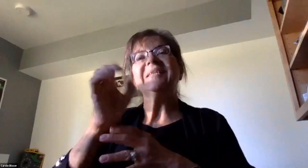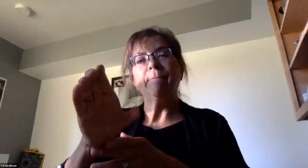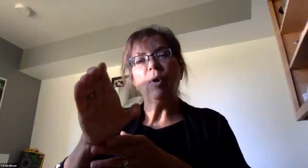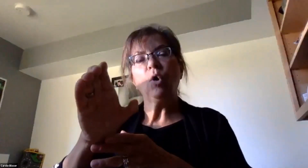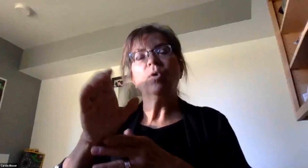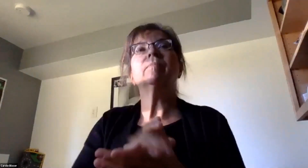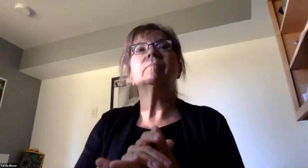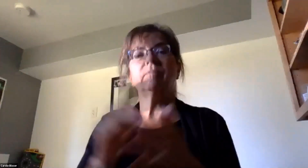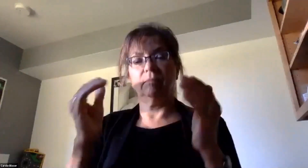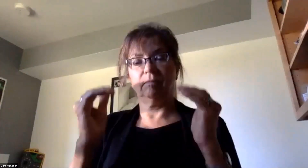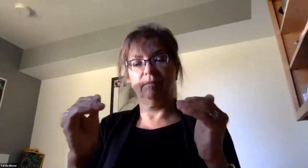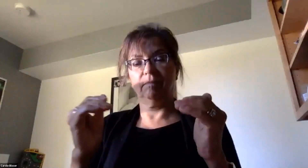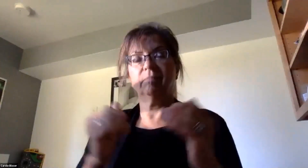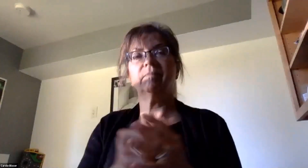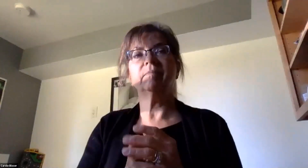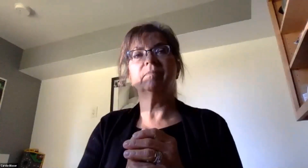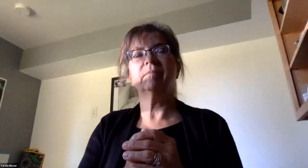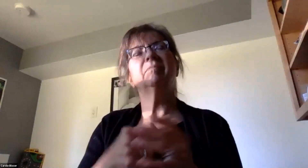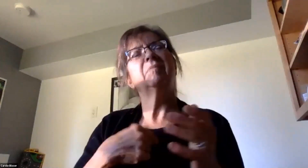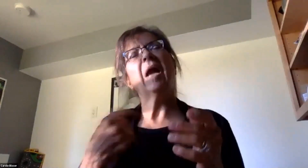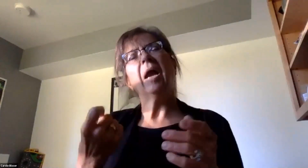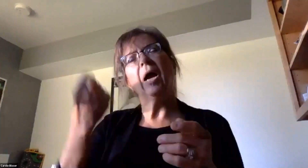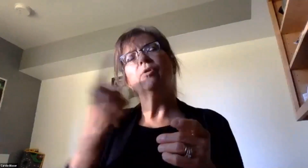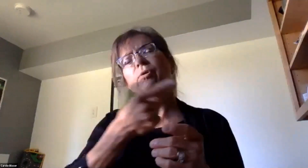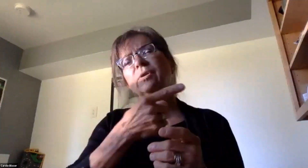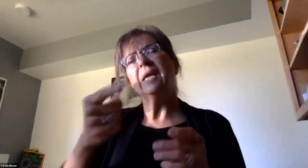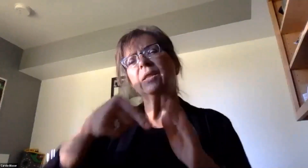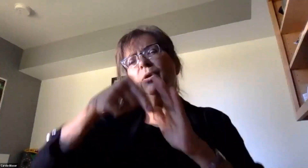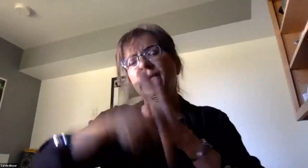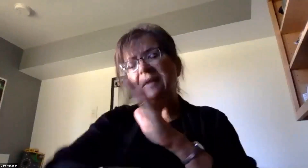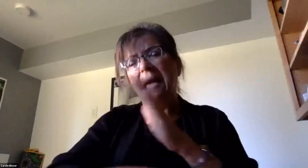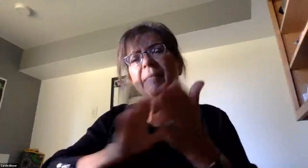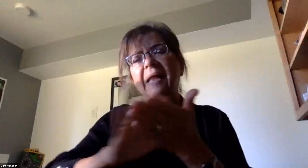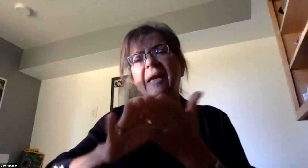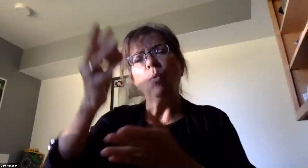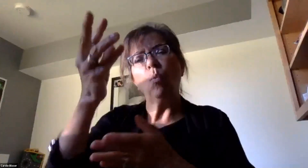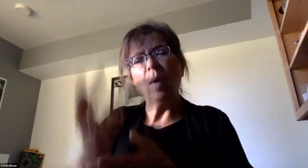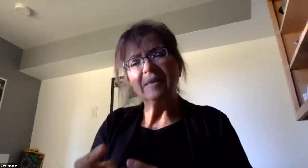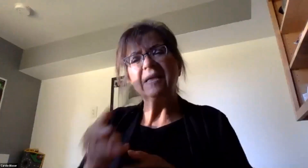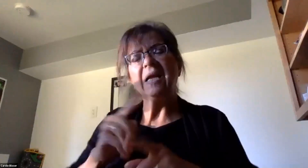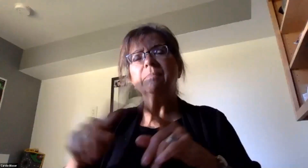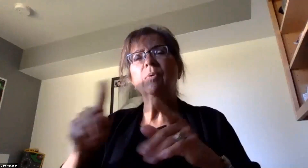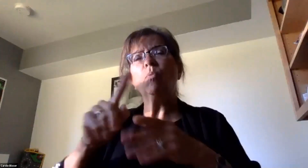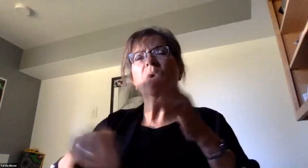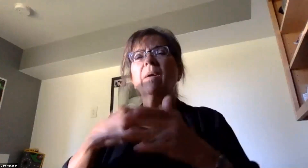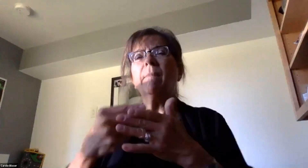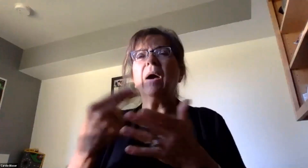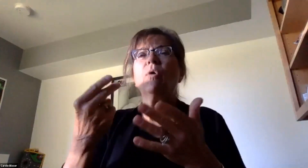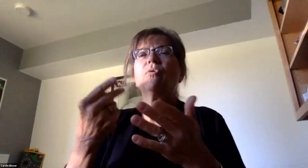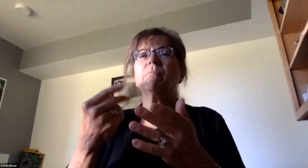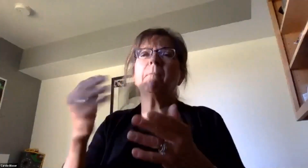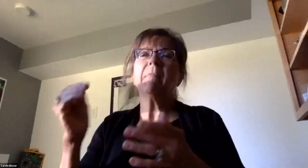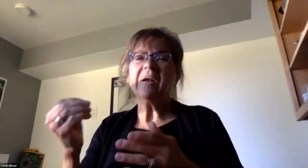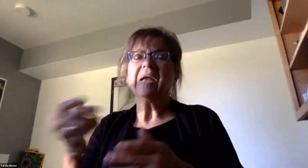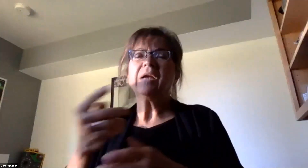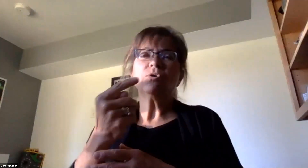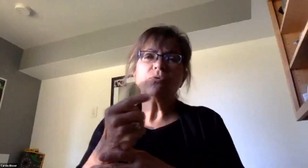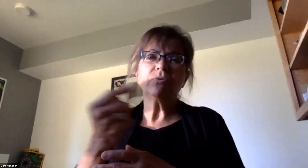Next question. I understand there is a deep cleaning on Wednesday, but what about between the two groups between Monday and Tuesday?